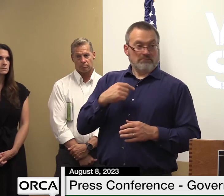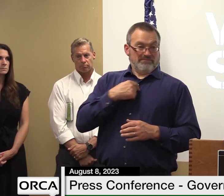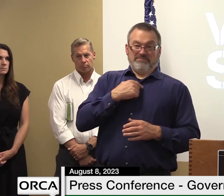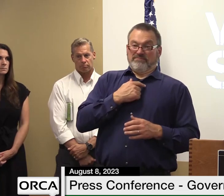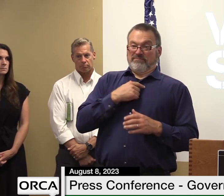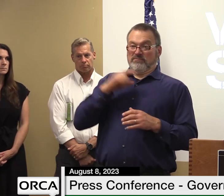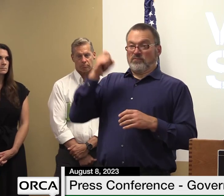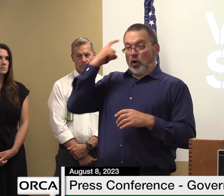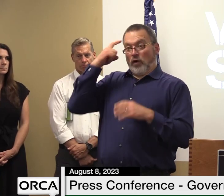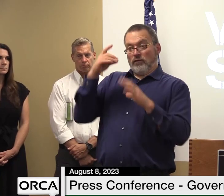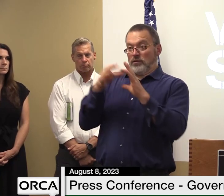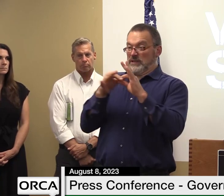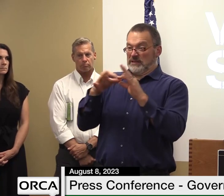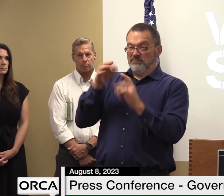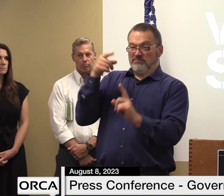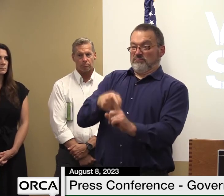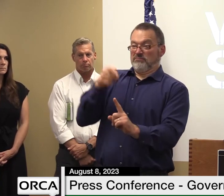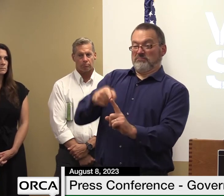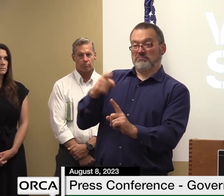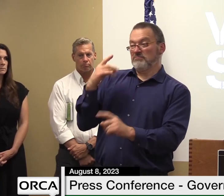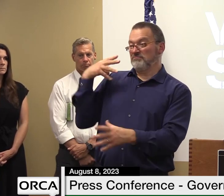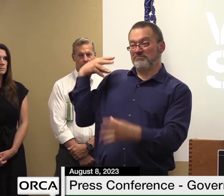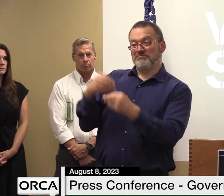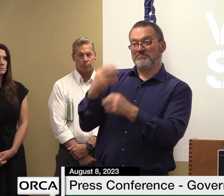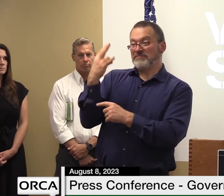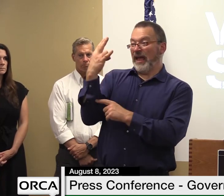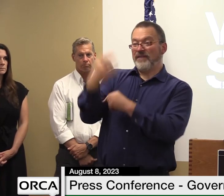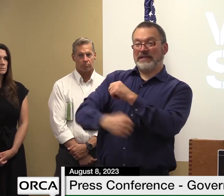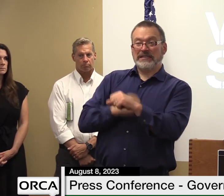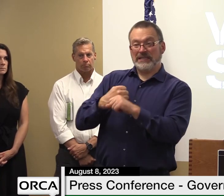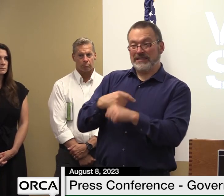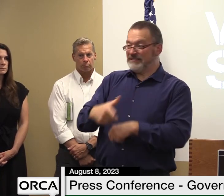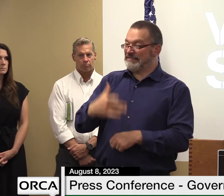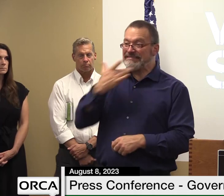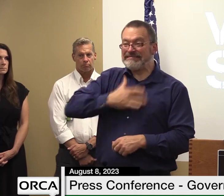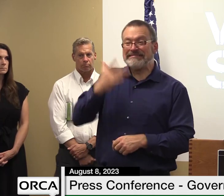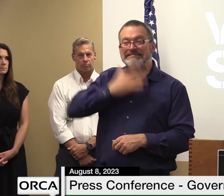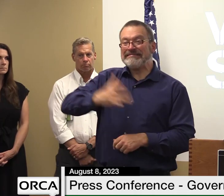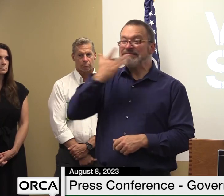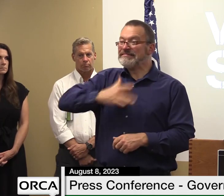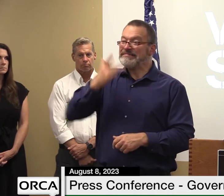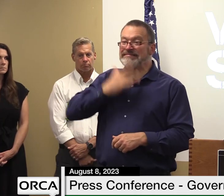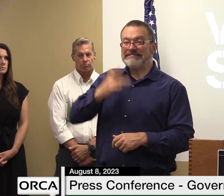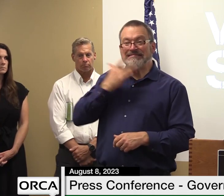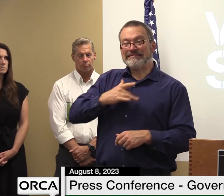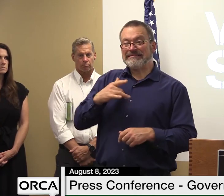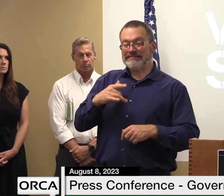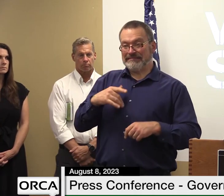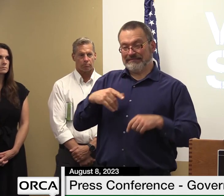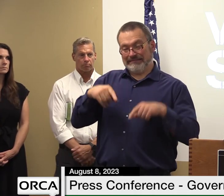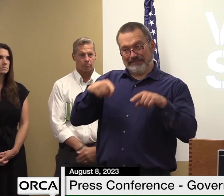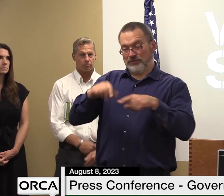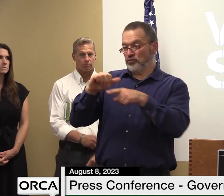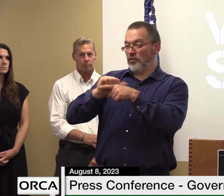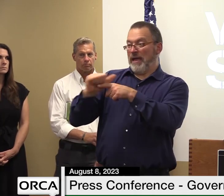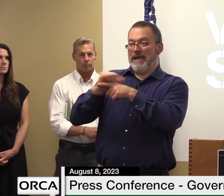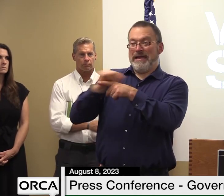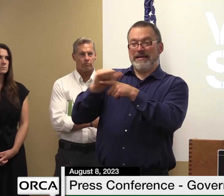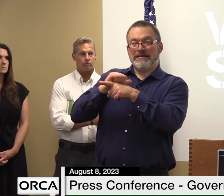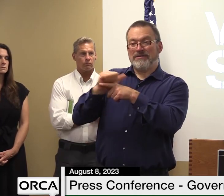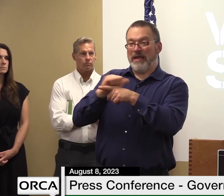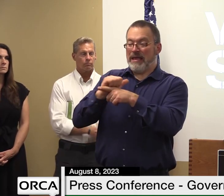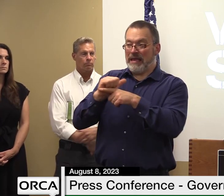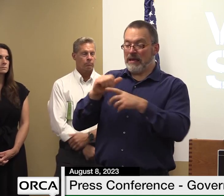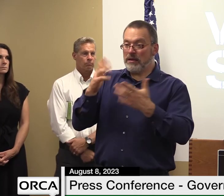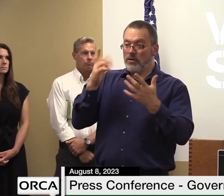seven years a lack of workforce lack of specifically in the trades and it's coming it's coming to